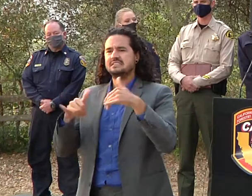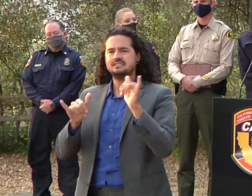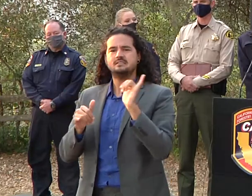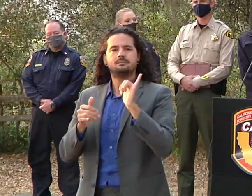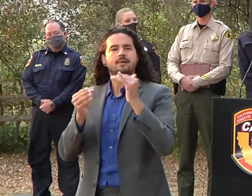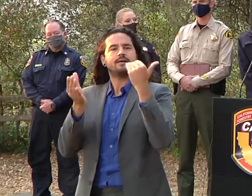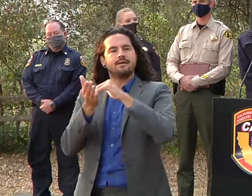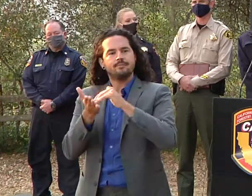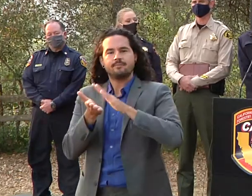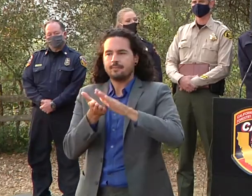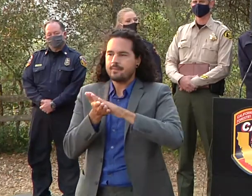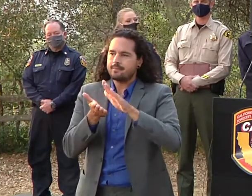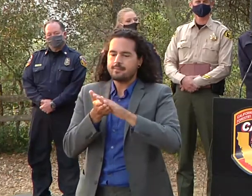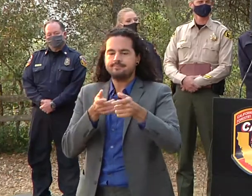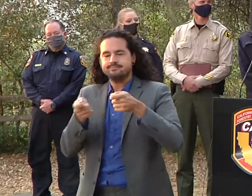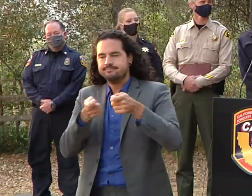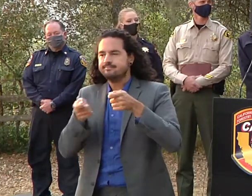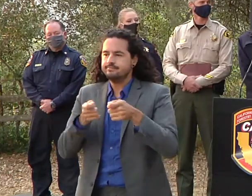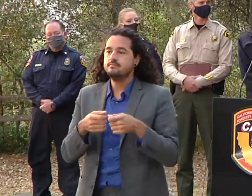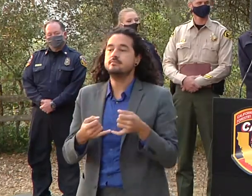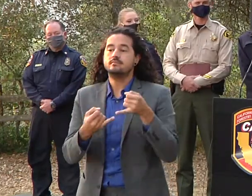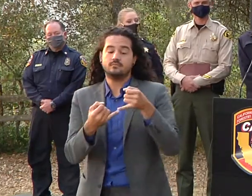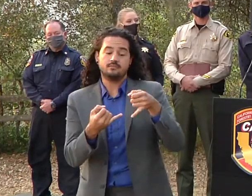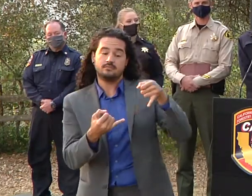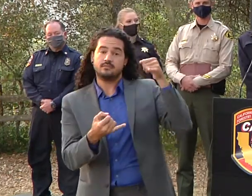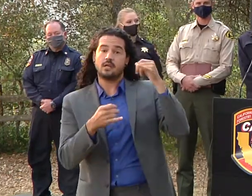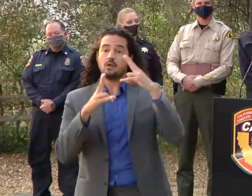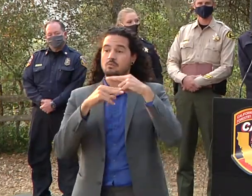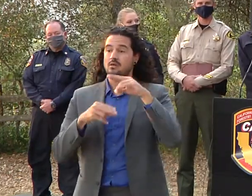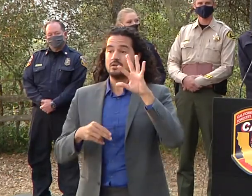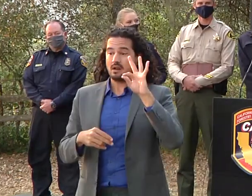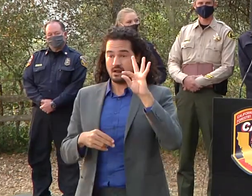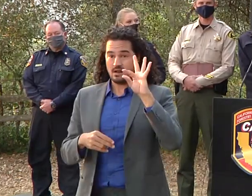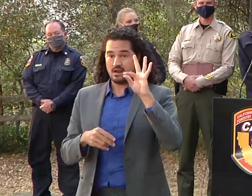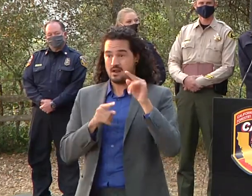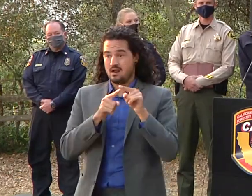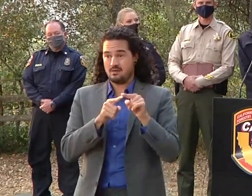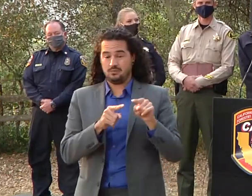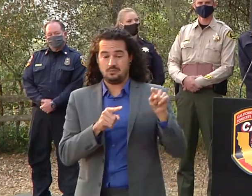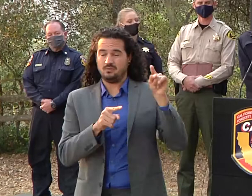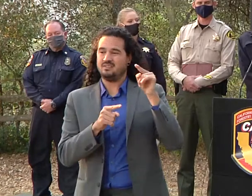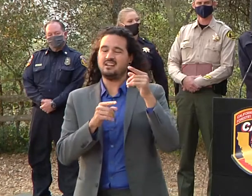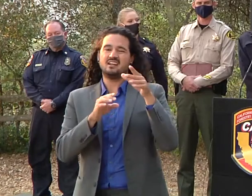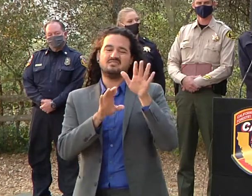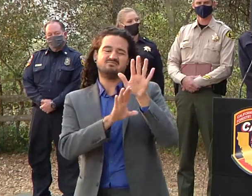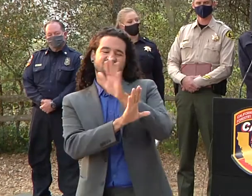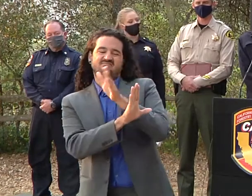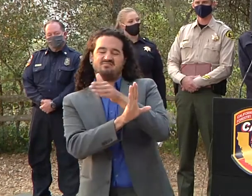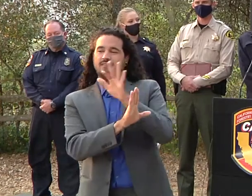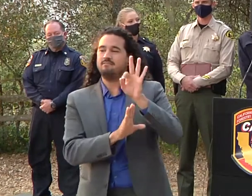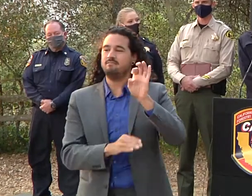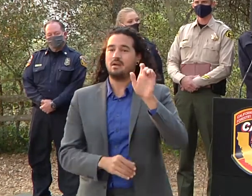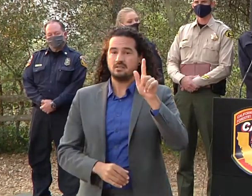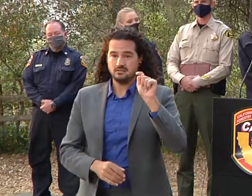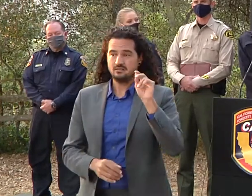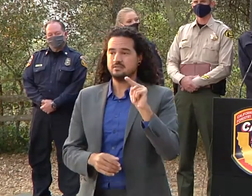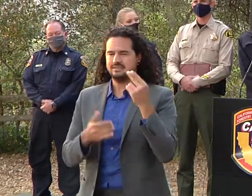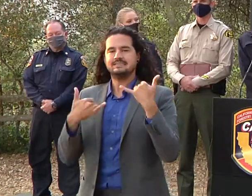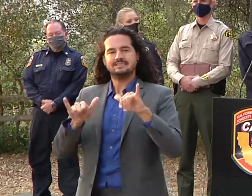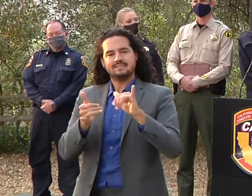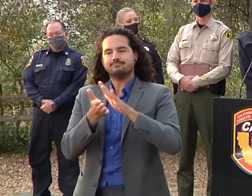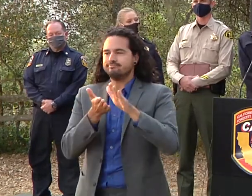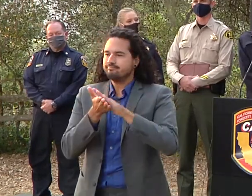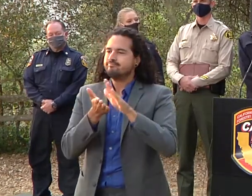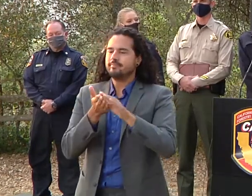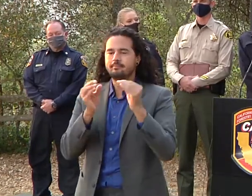moving up the highway 9 corridor just outside of community felton we're continuing to mop up along the lines all the way up